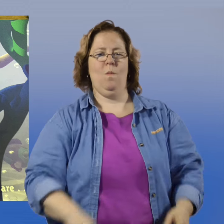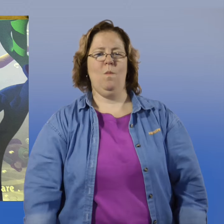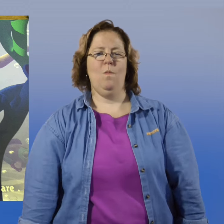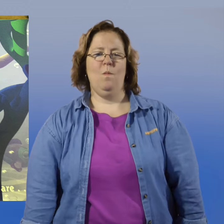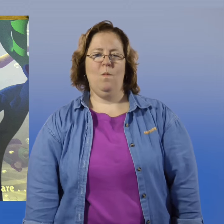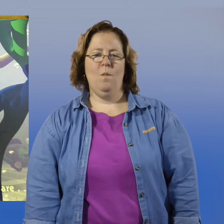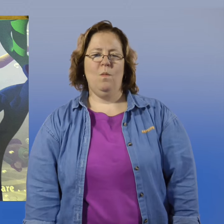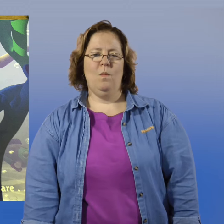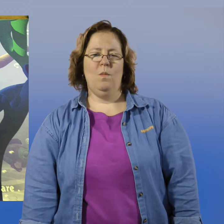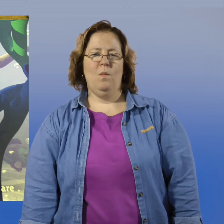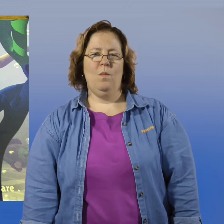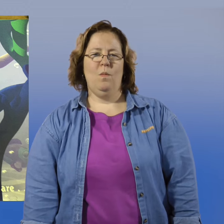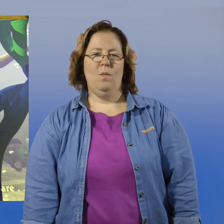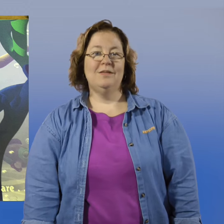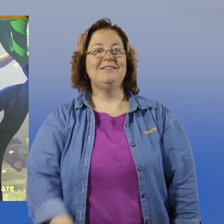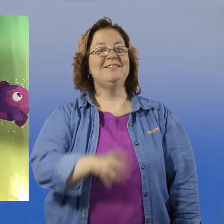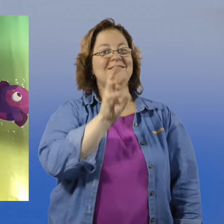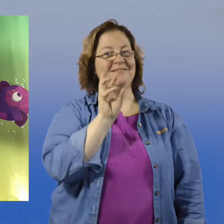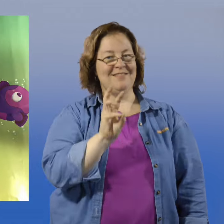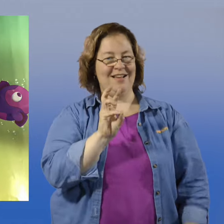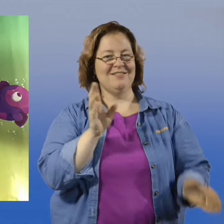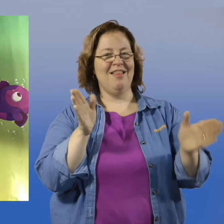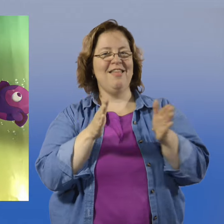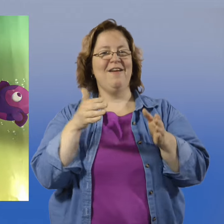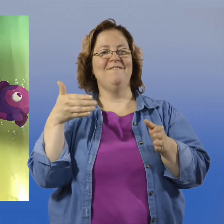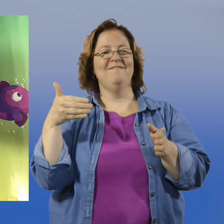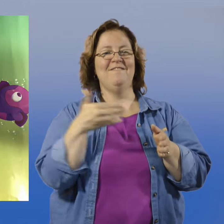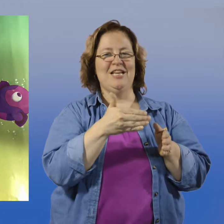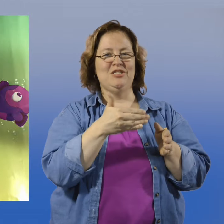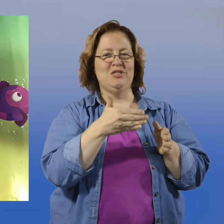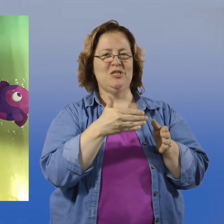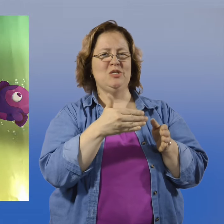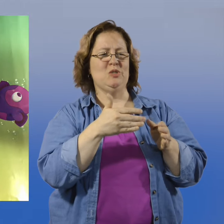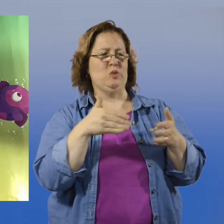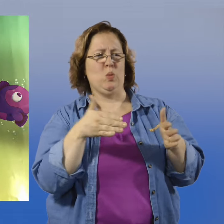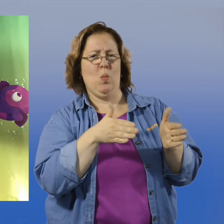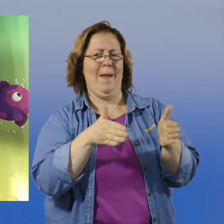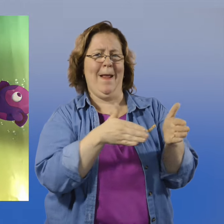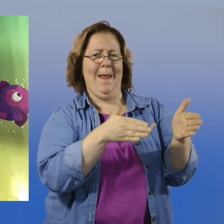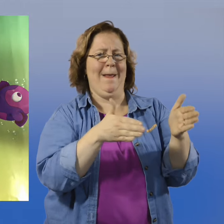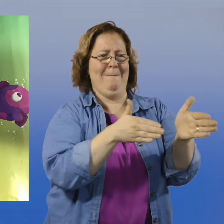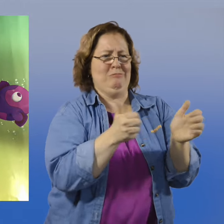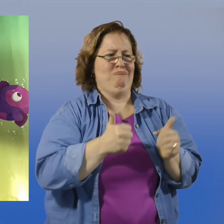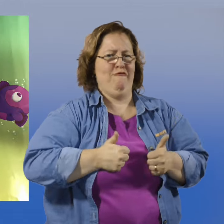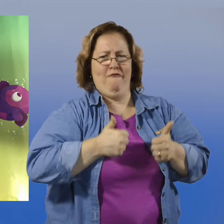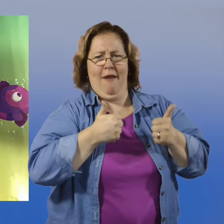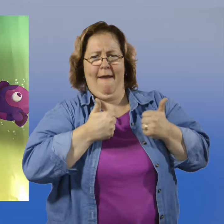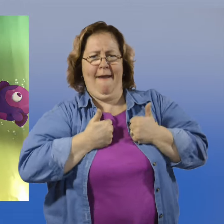six little fish swimming to survive.